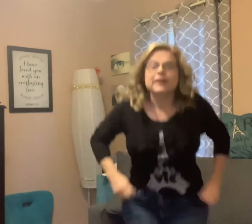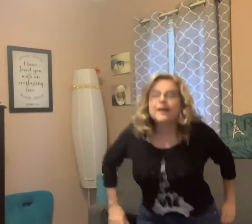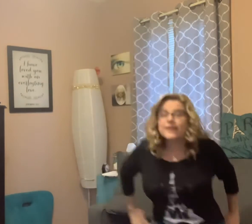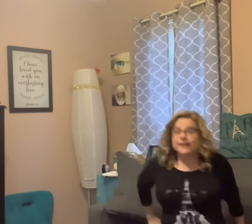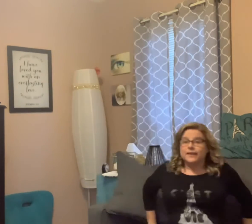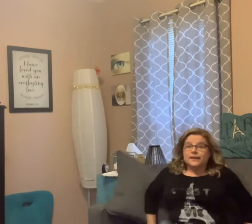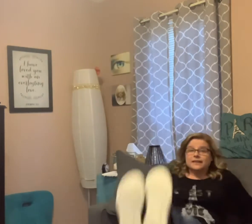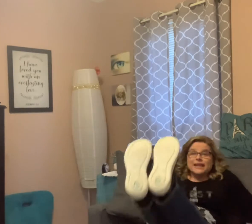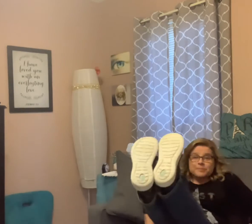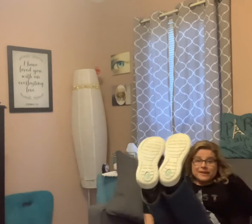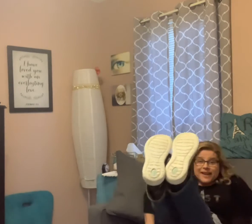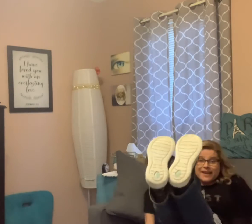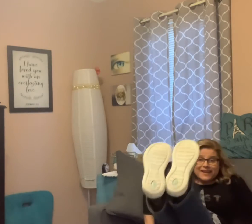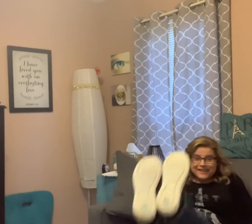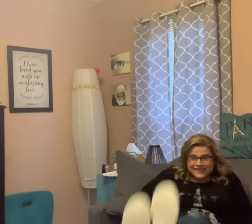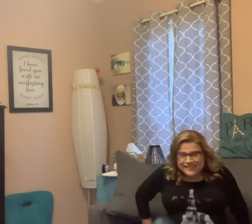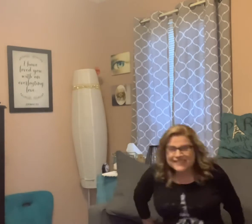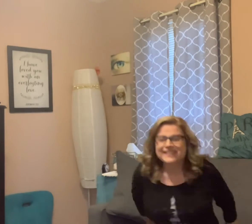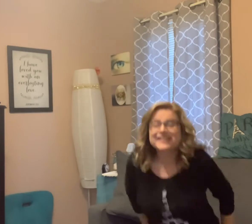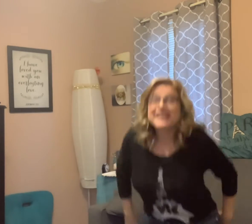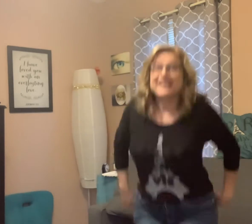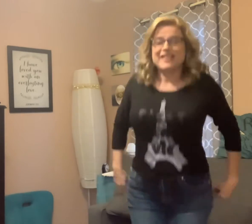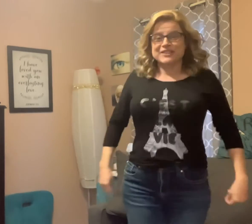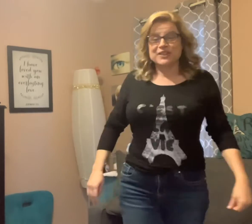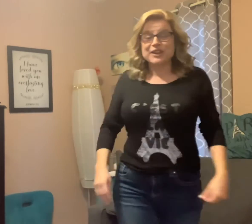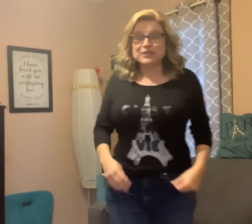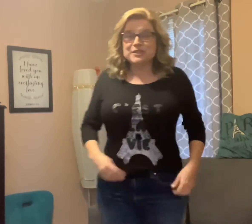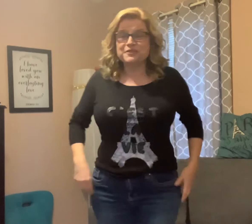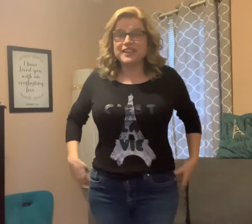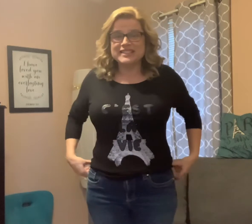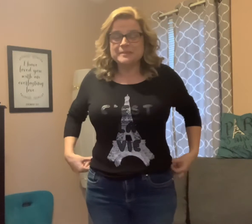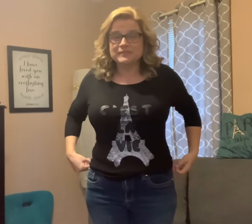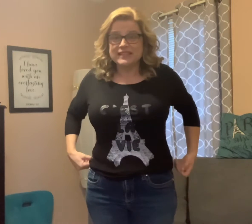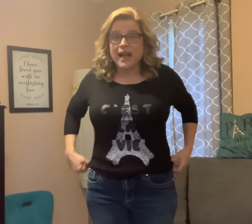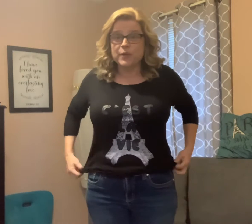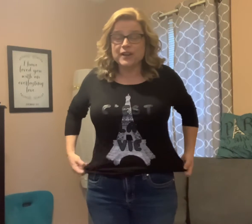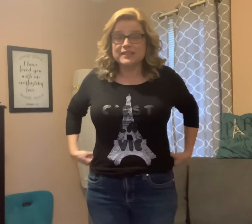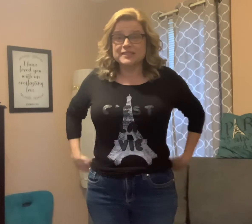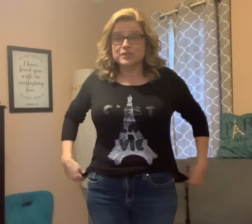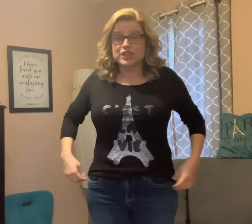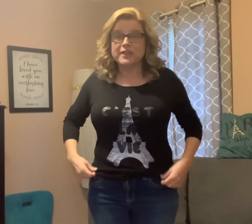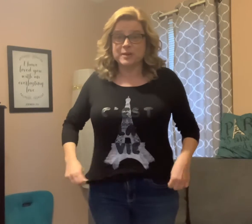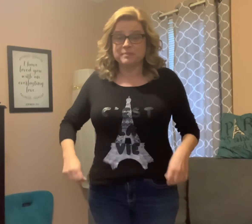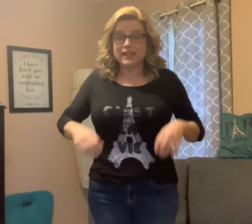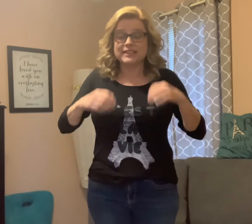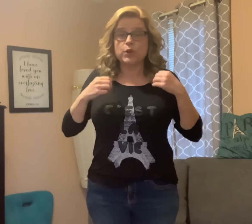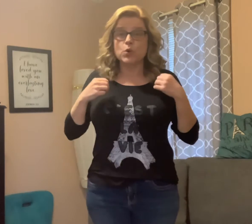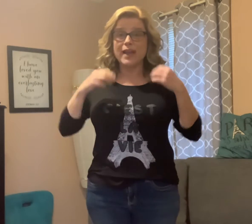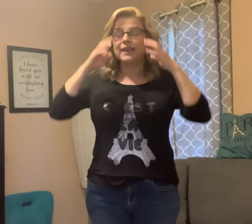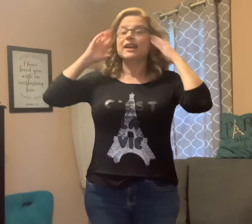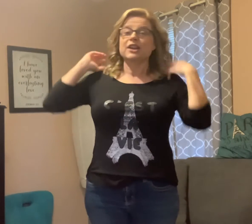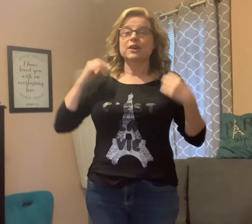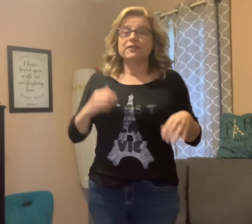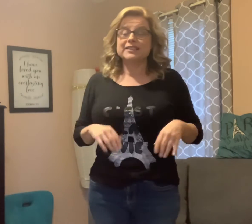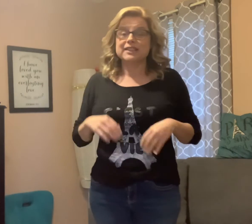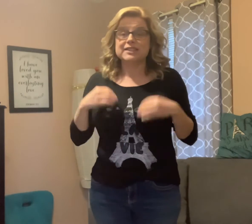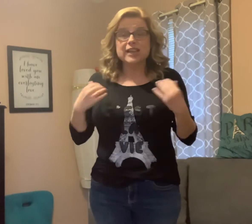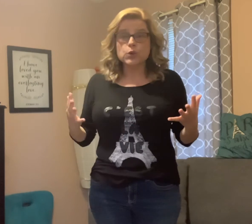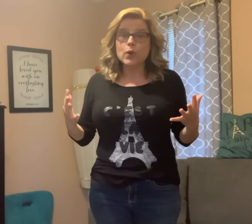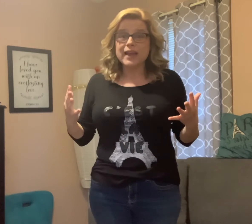Ready? Les pieds. So there's the feet. Now we're going to shake them. Secouez. If I say secouez,